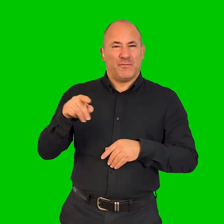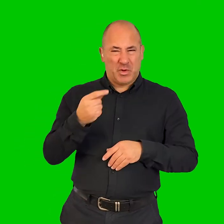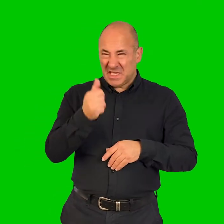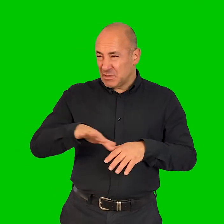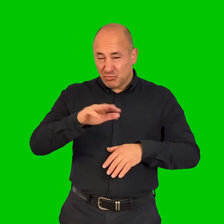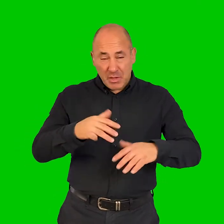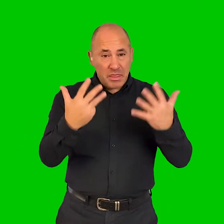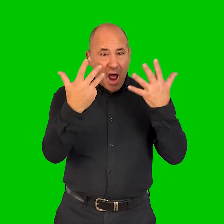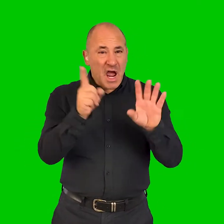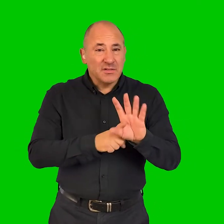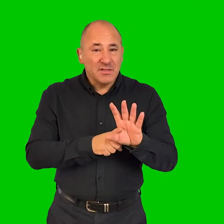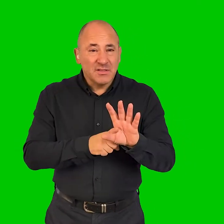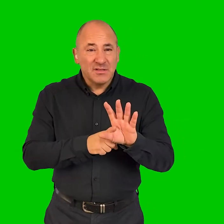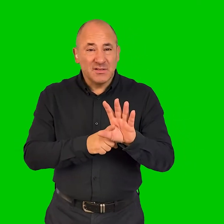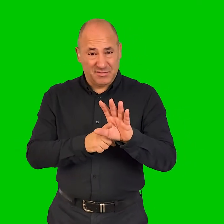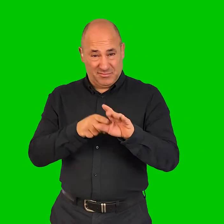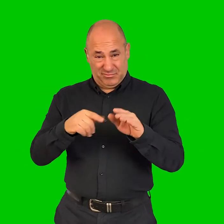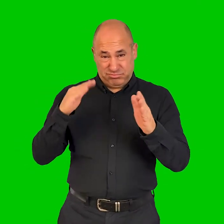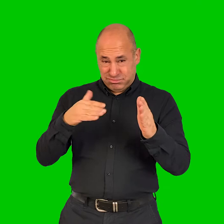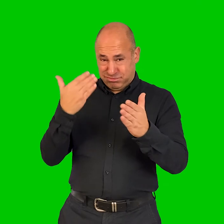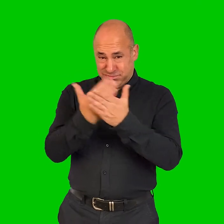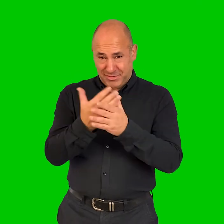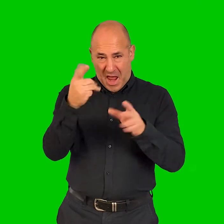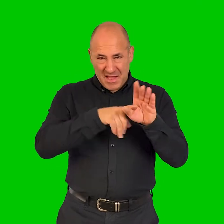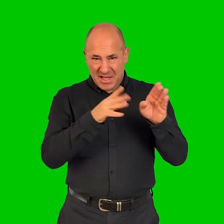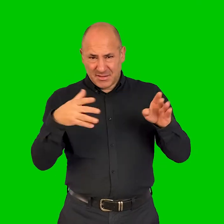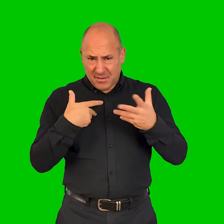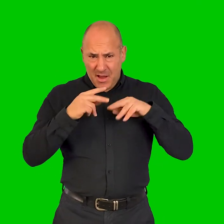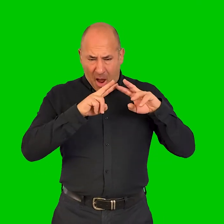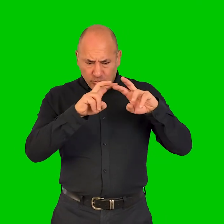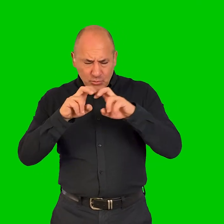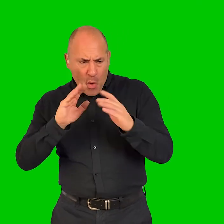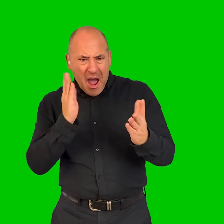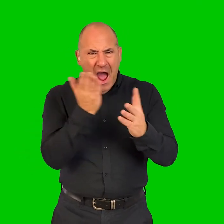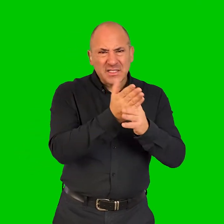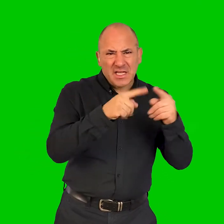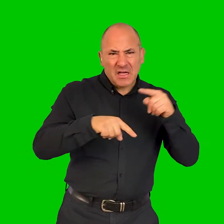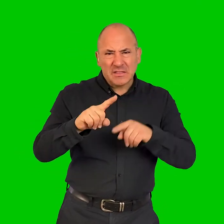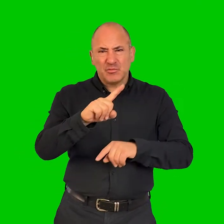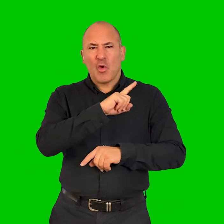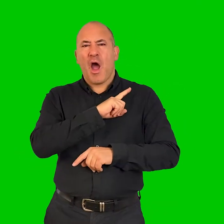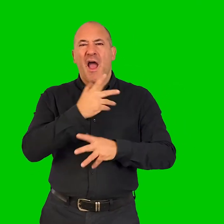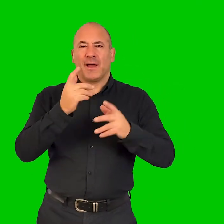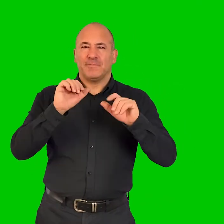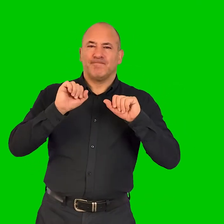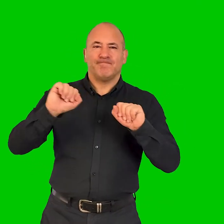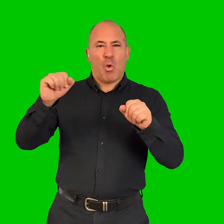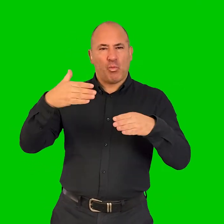for nearly nine years. And over the course of that time, kind of was able to explore access